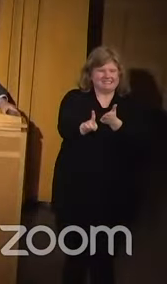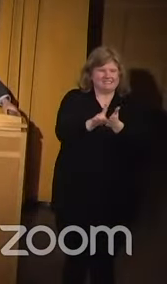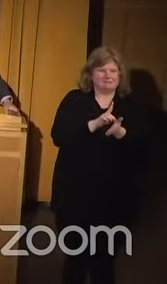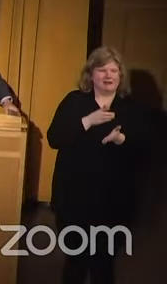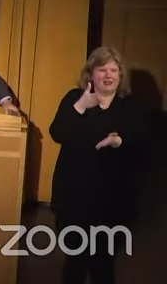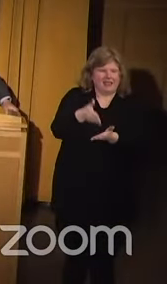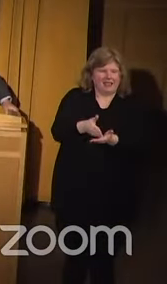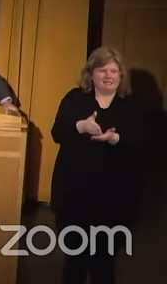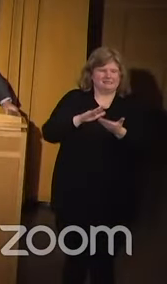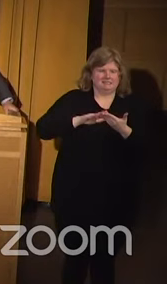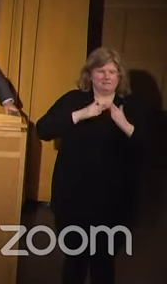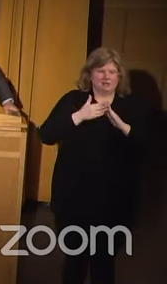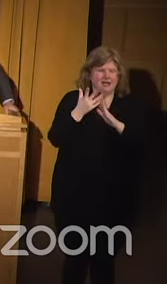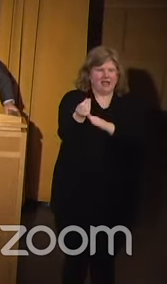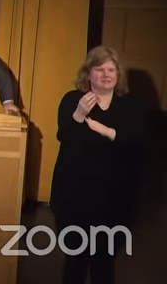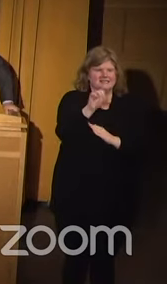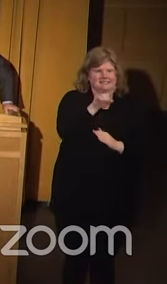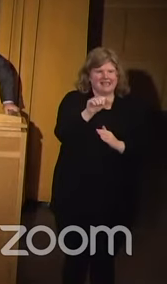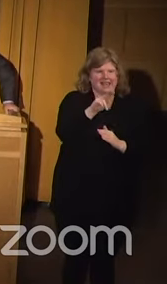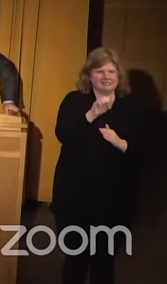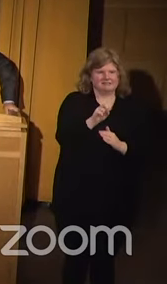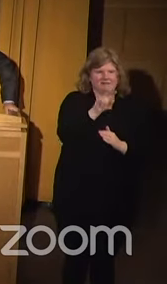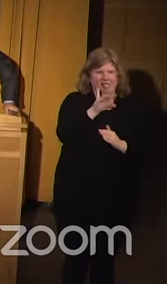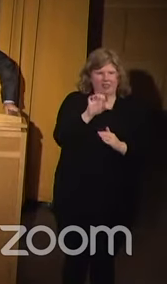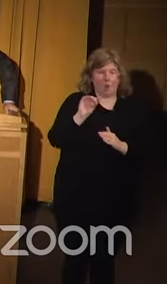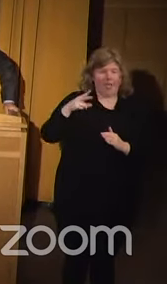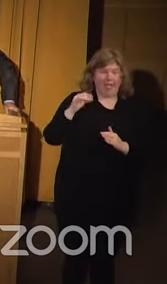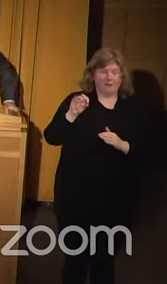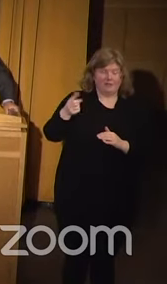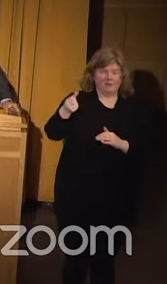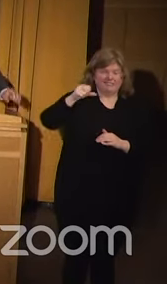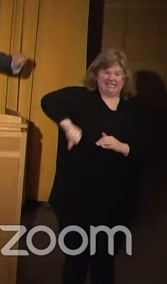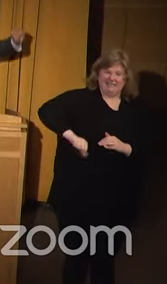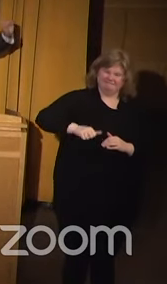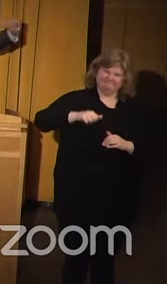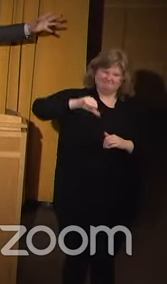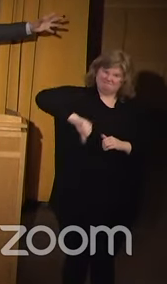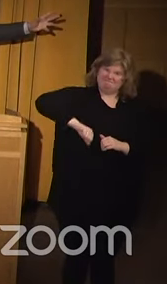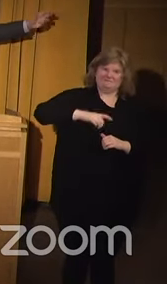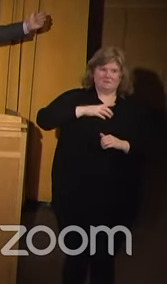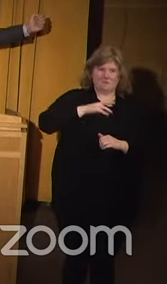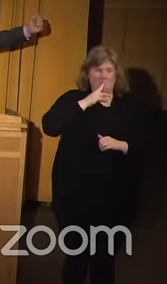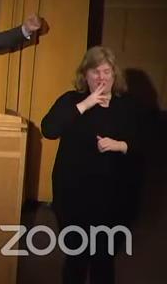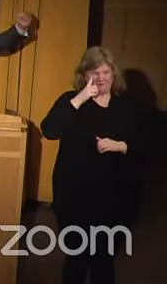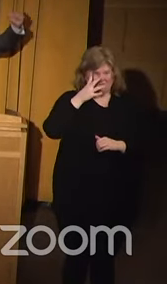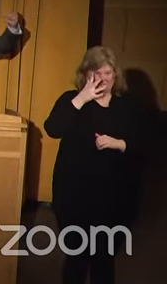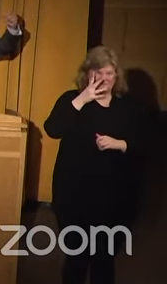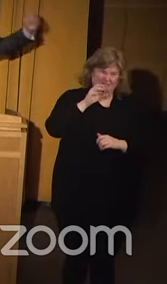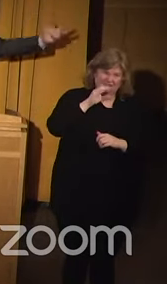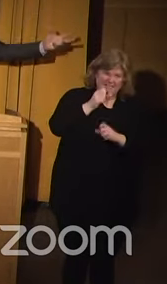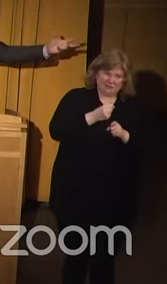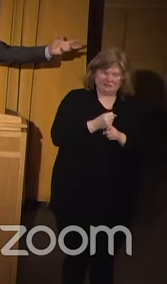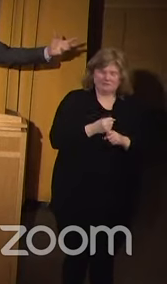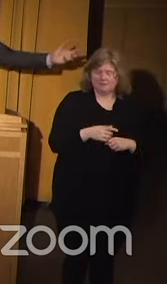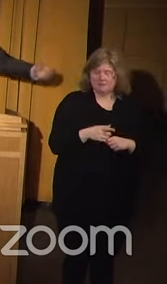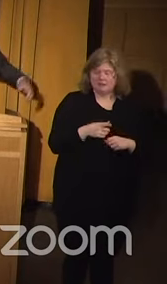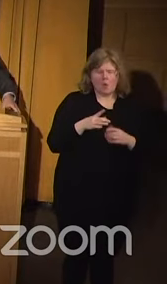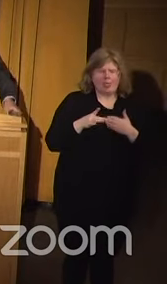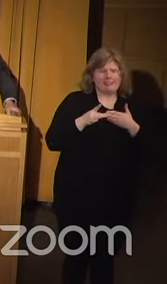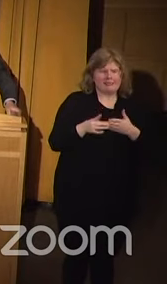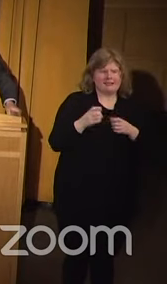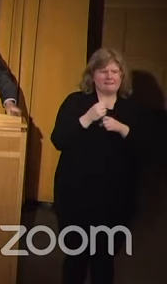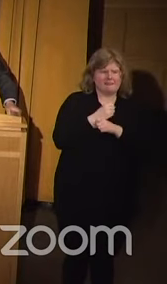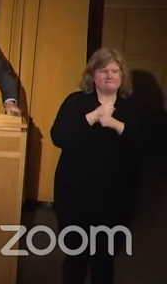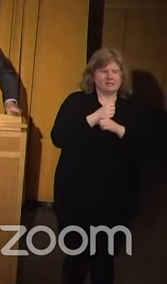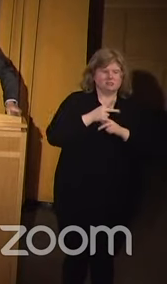outside of Zanesville, Ohio, that was denied water for five decades, or leading the fight to preserve